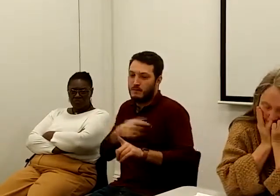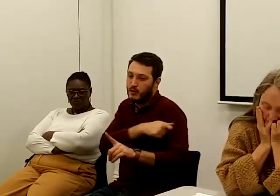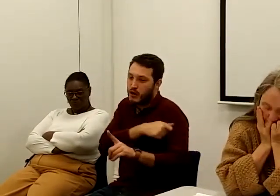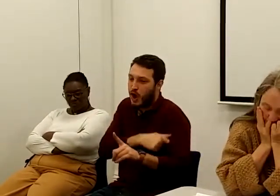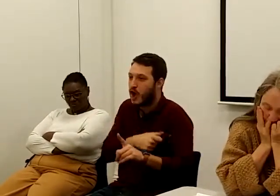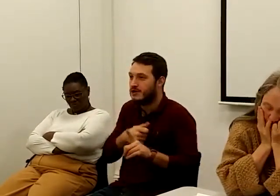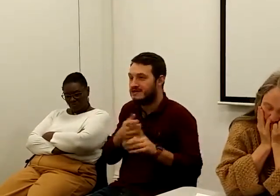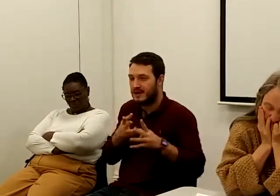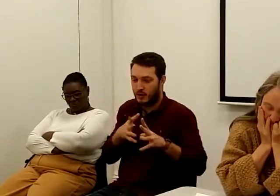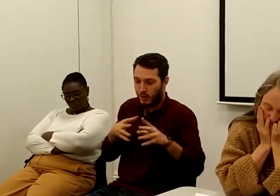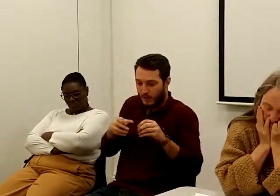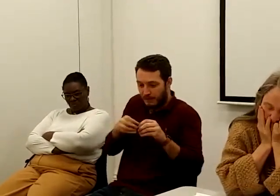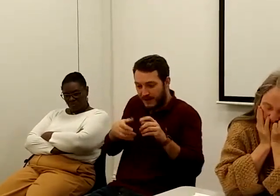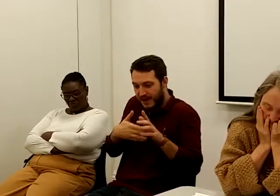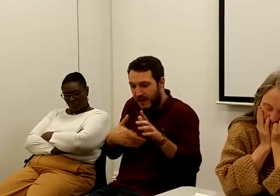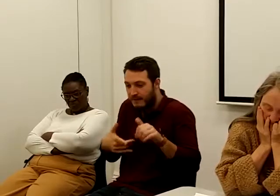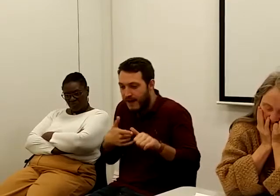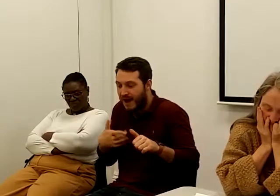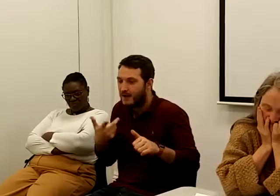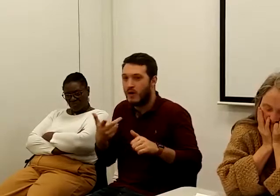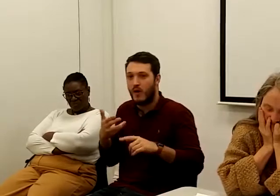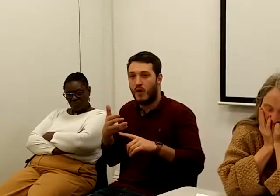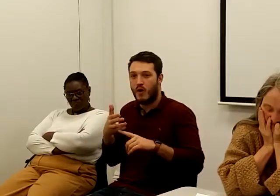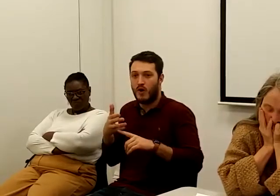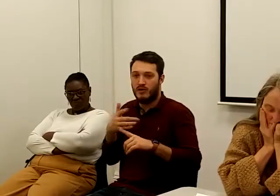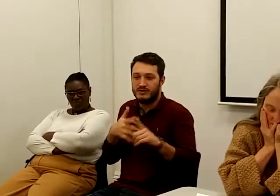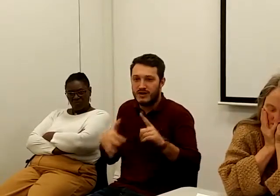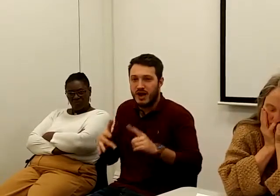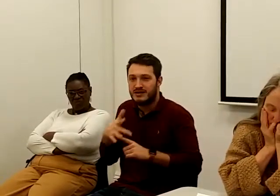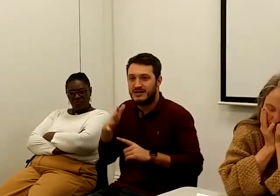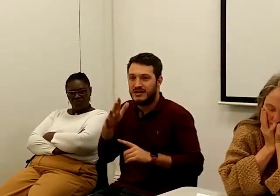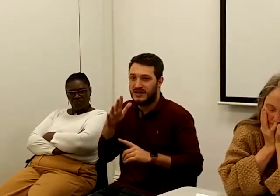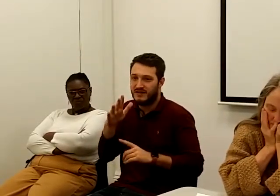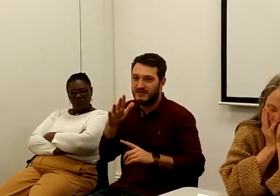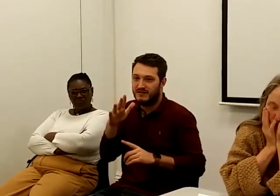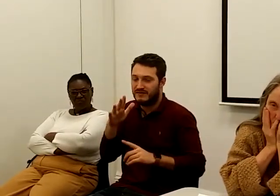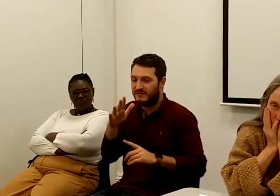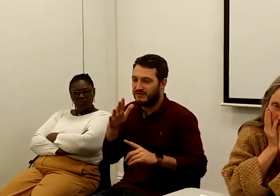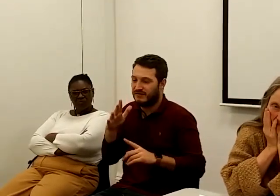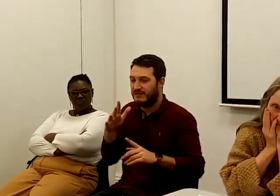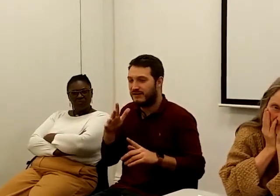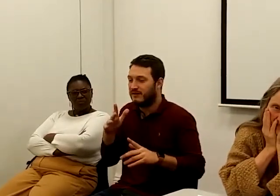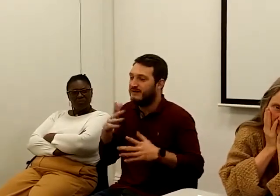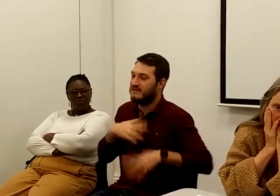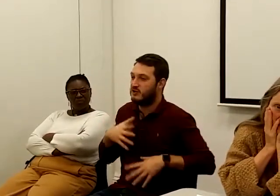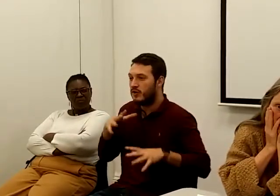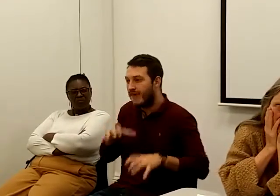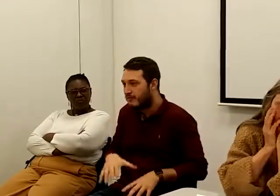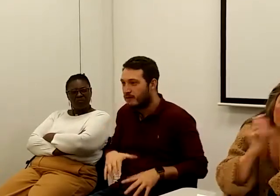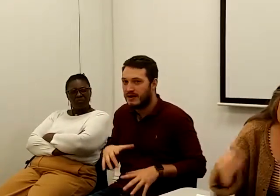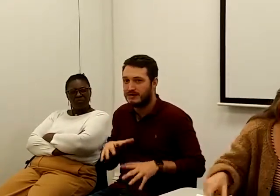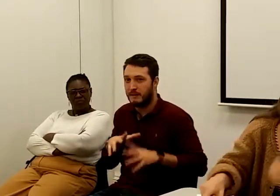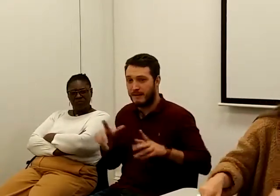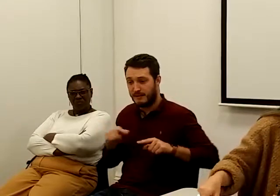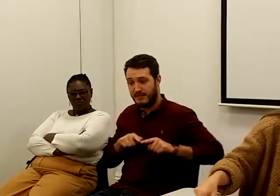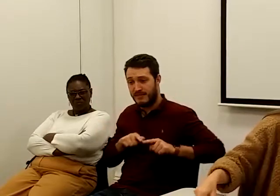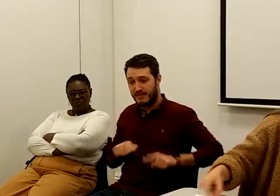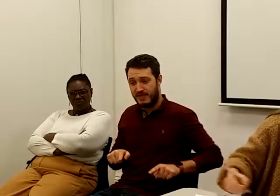BMA or the Society of Physiotherapists or something like that, whether they have a duty of